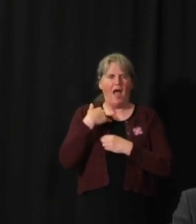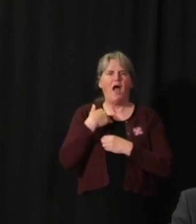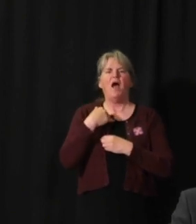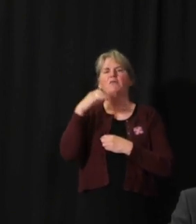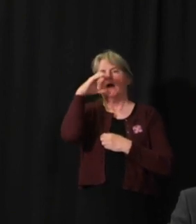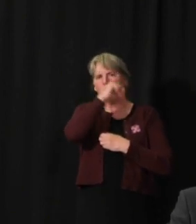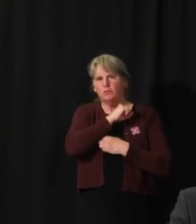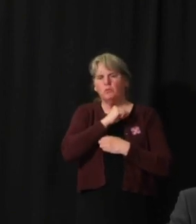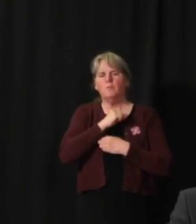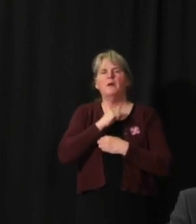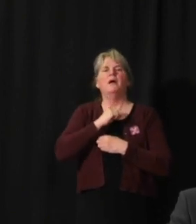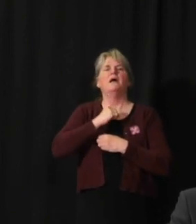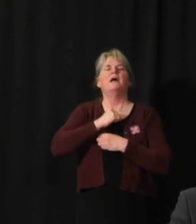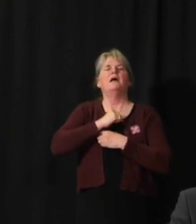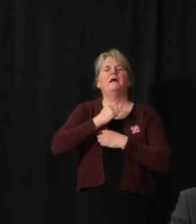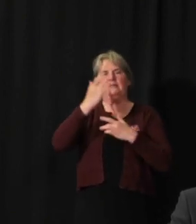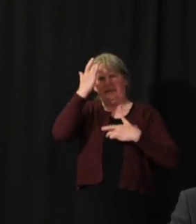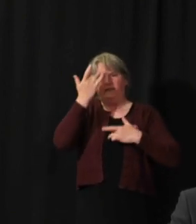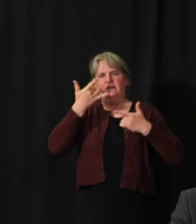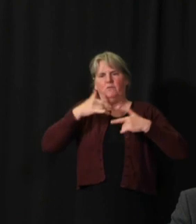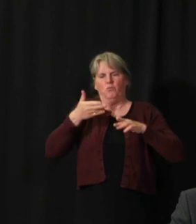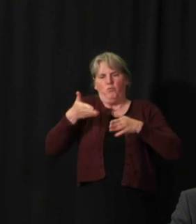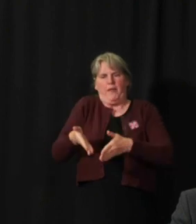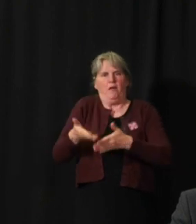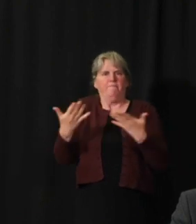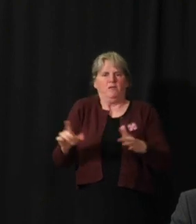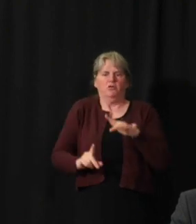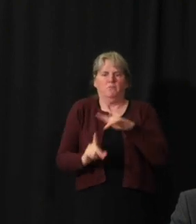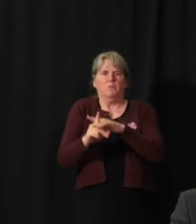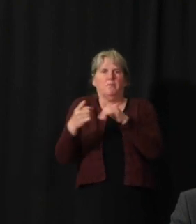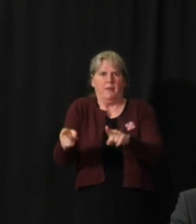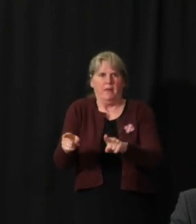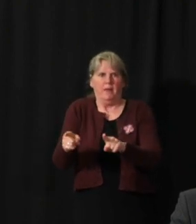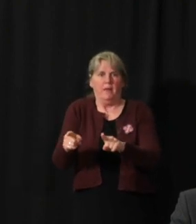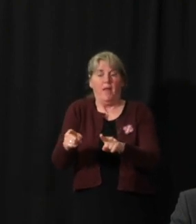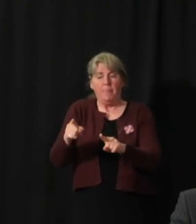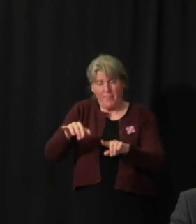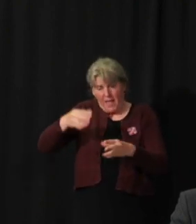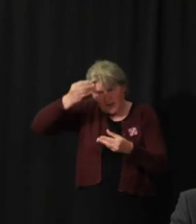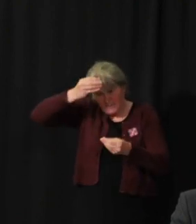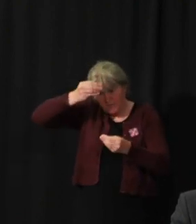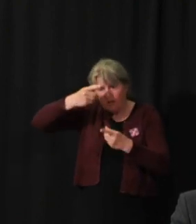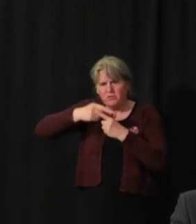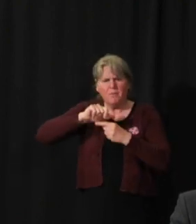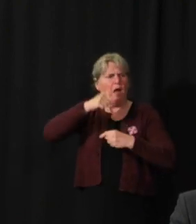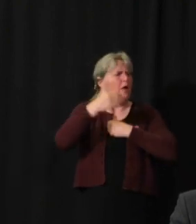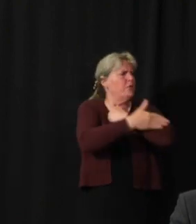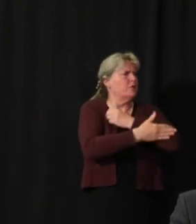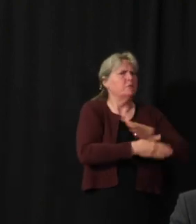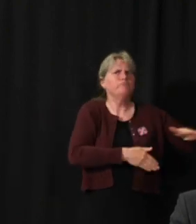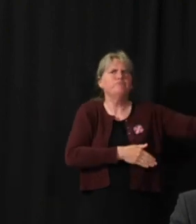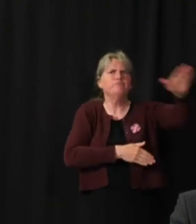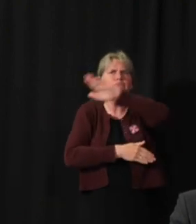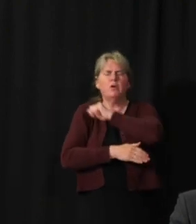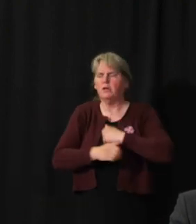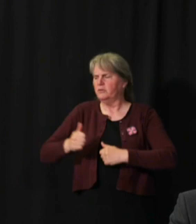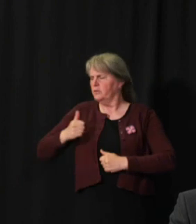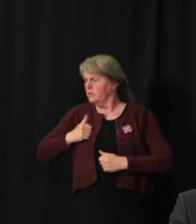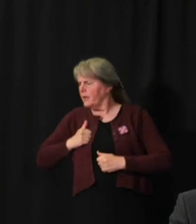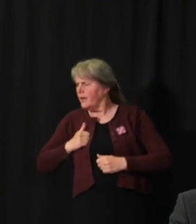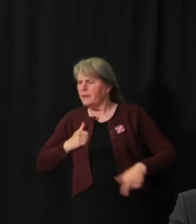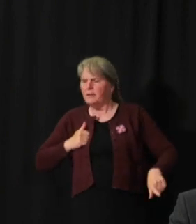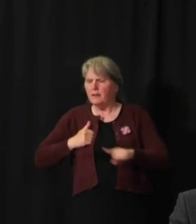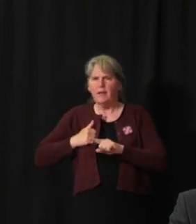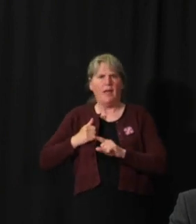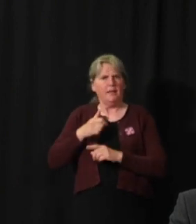the community. And this model uses data from other countries and from Canada and from Yukon to model how the spread would